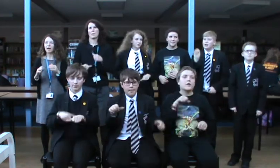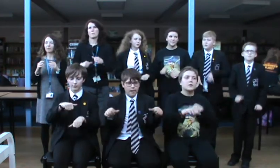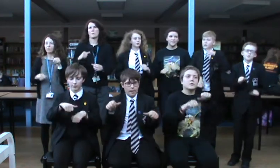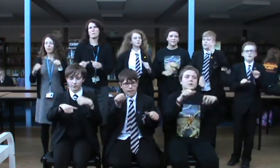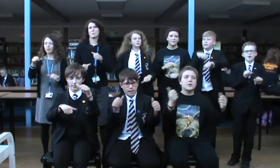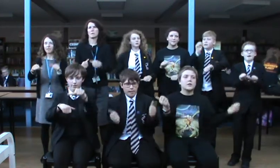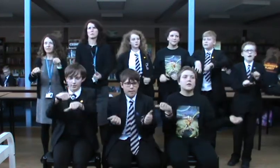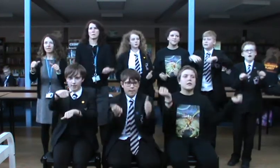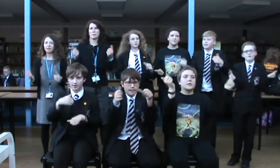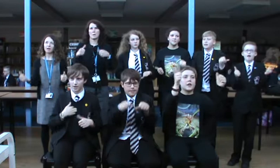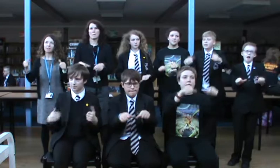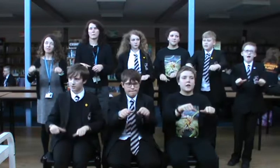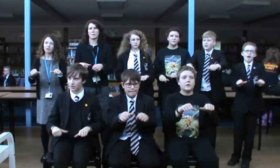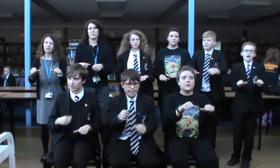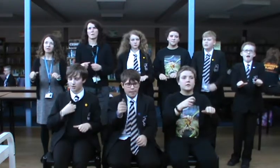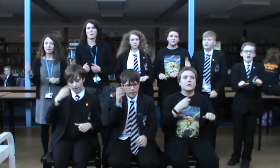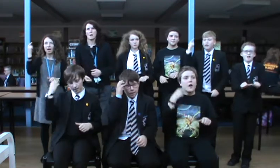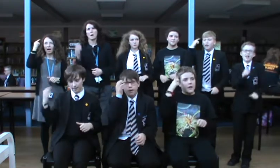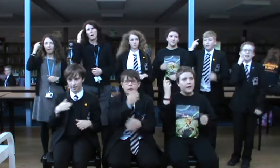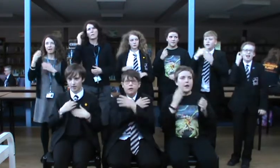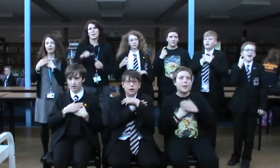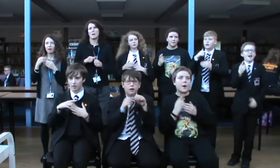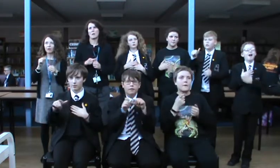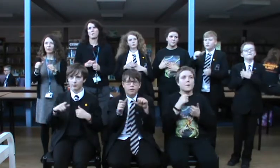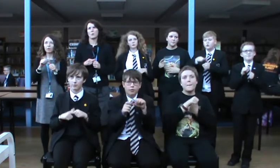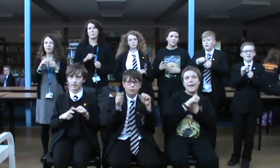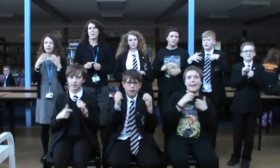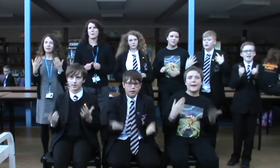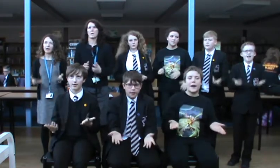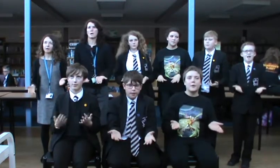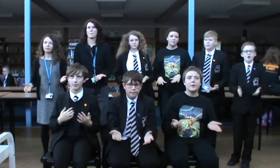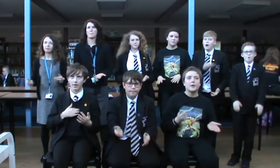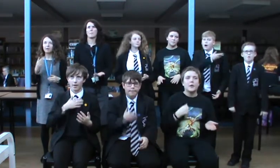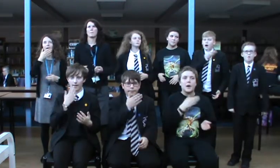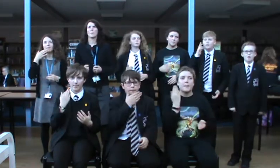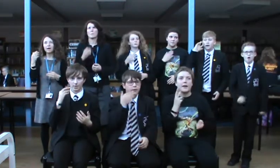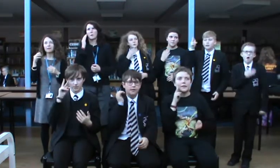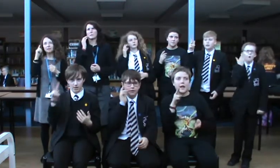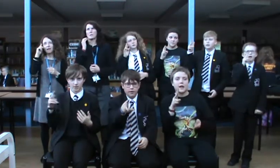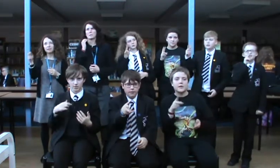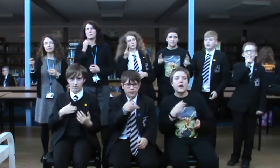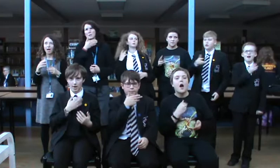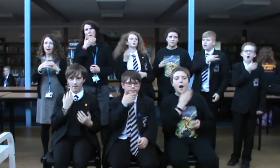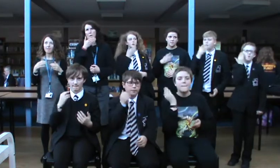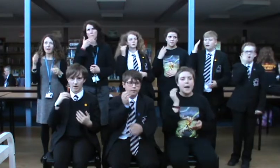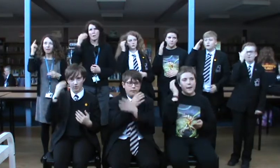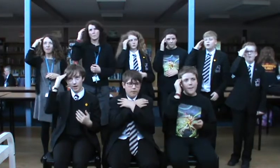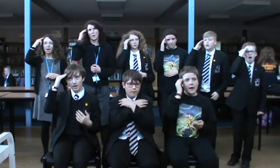out of all these things I've done I think I love you better now I'm out of sight, I'm out of mind